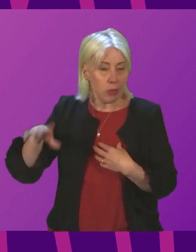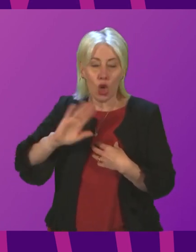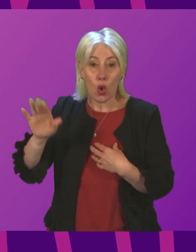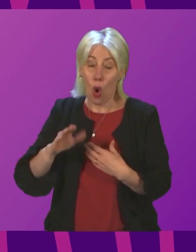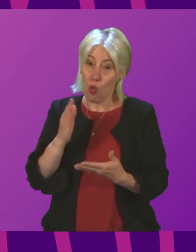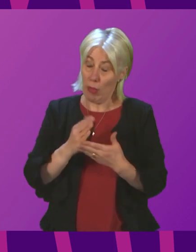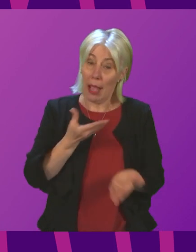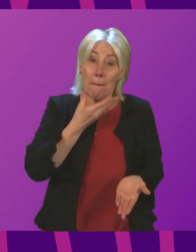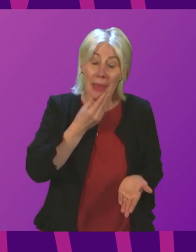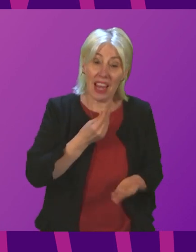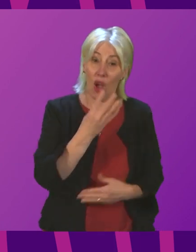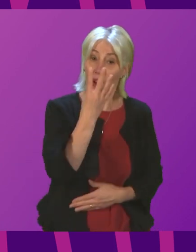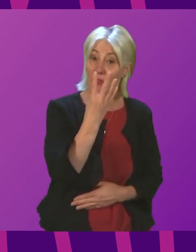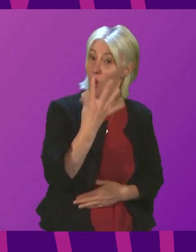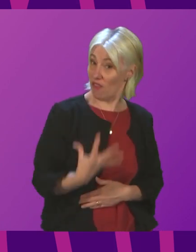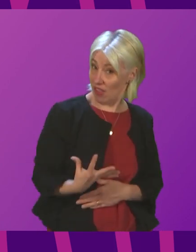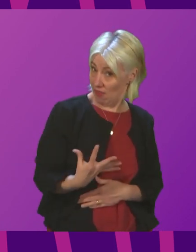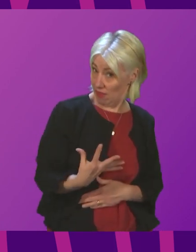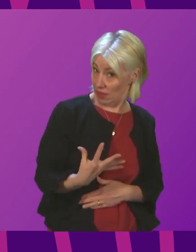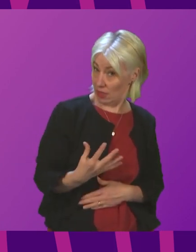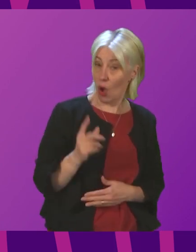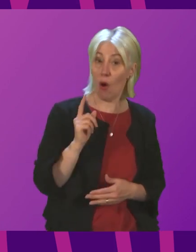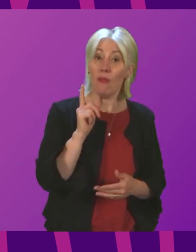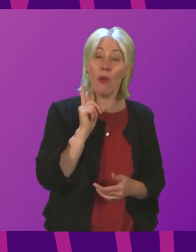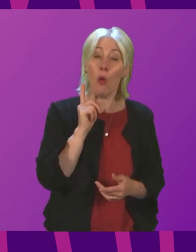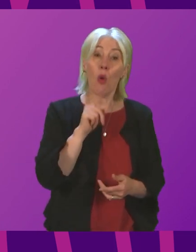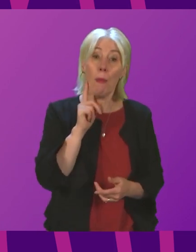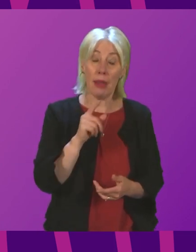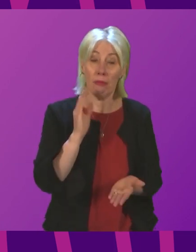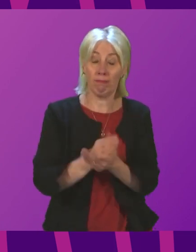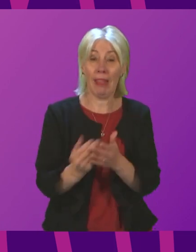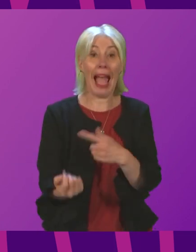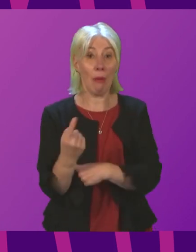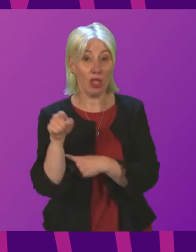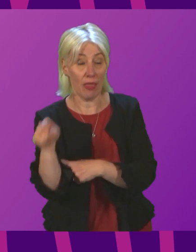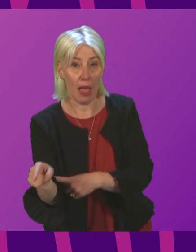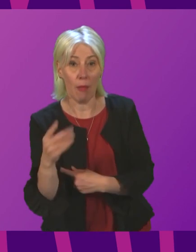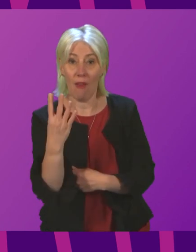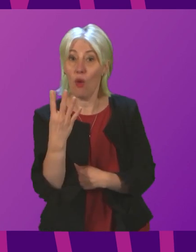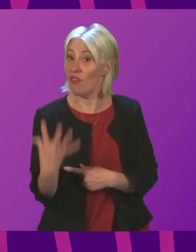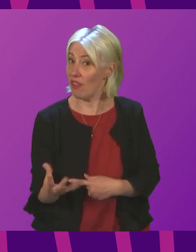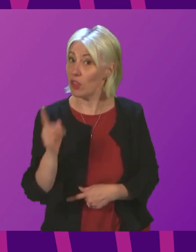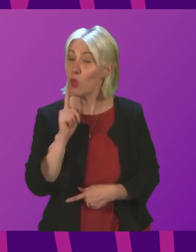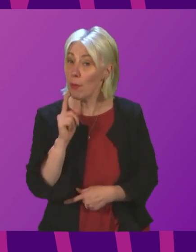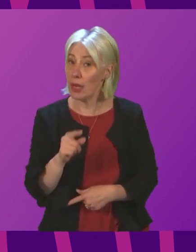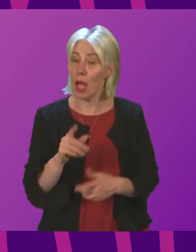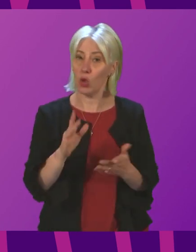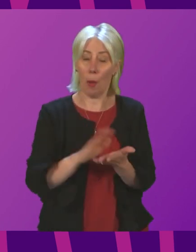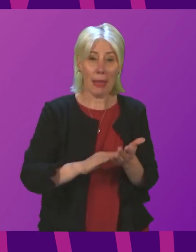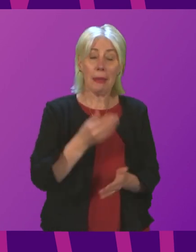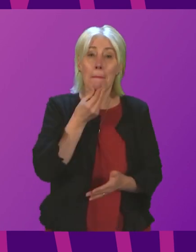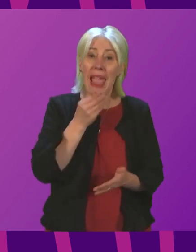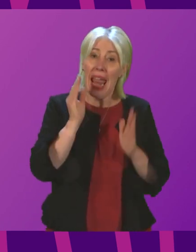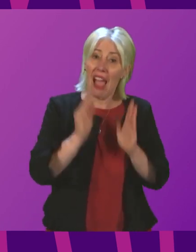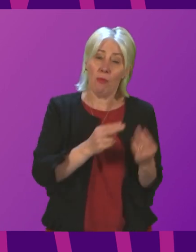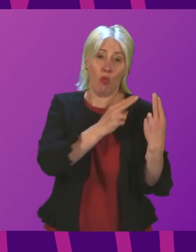to men. Four-fifths of the victims are women. And this is a bigger challenge for society and one where men have to take on responsibility for their actions.